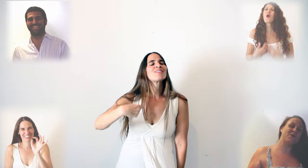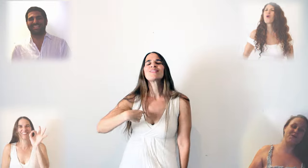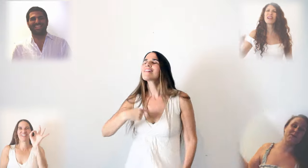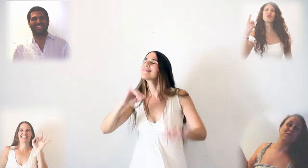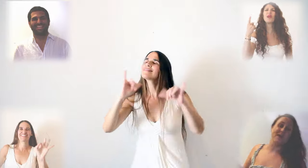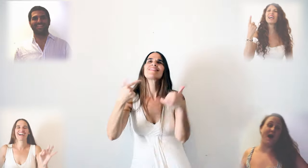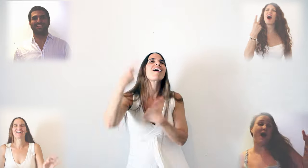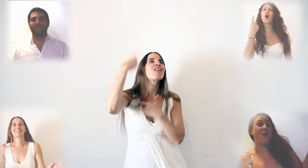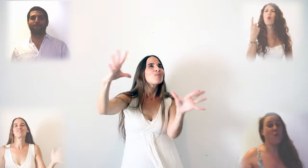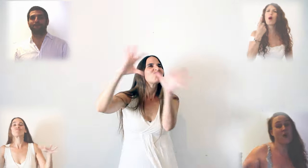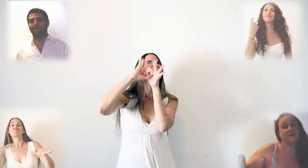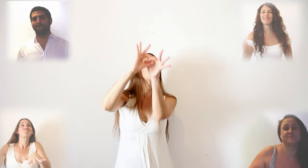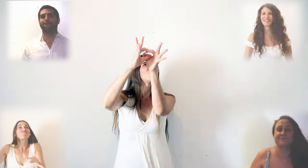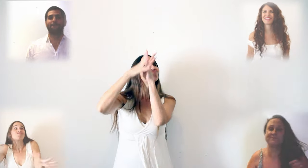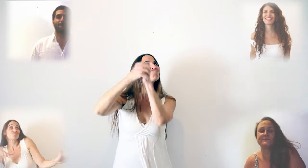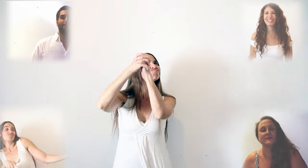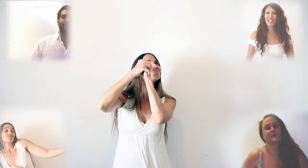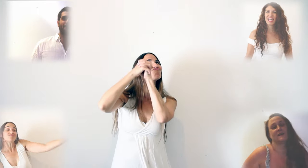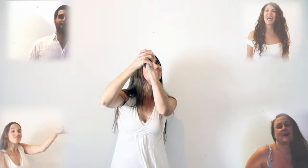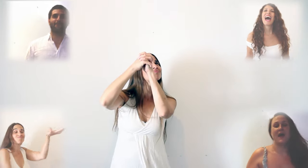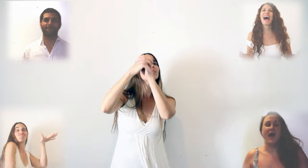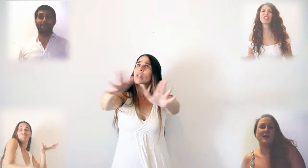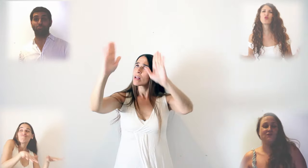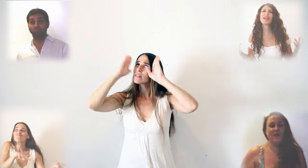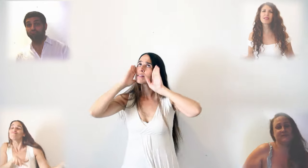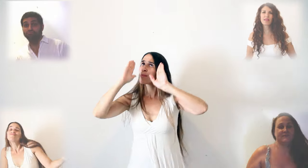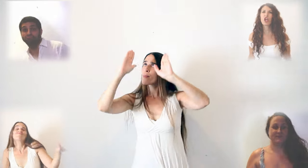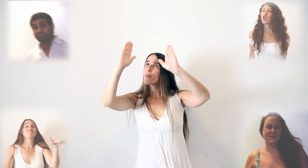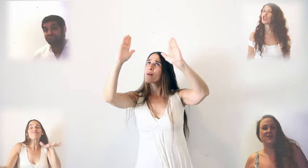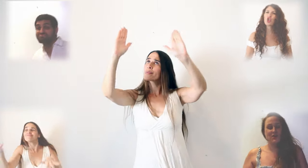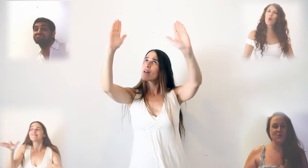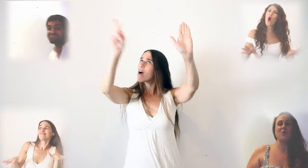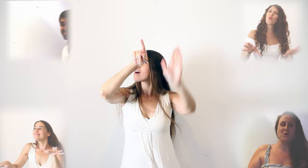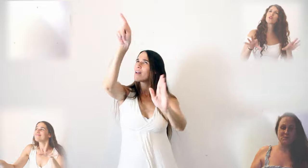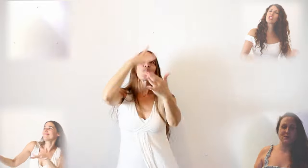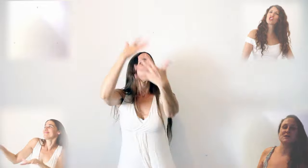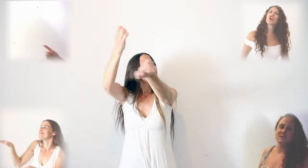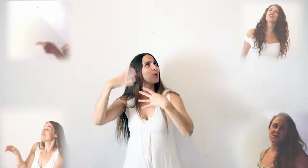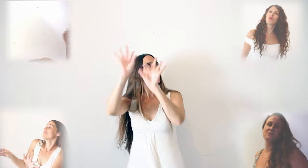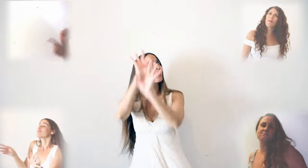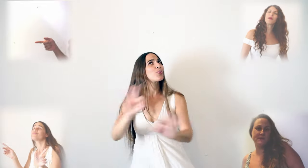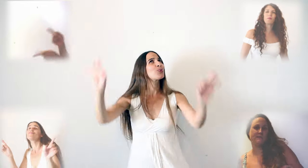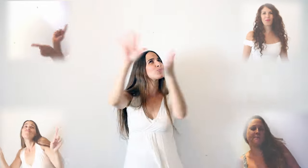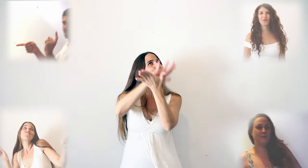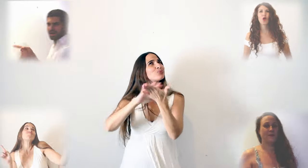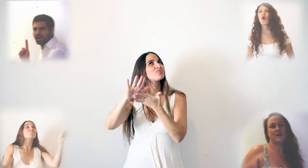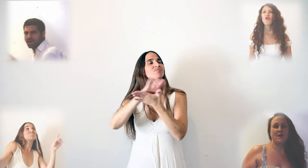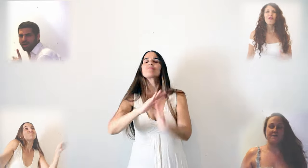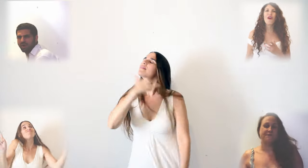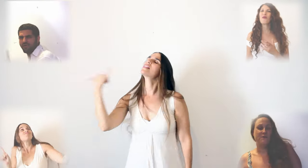that we are one I trust you won't deserve me